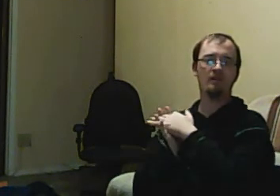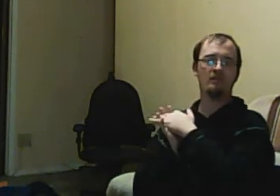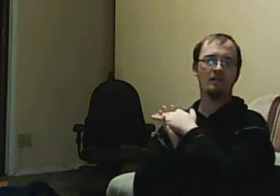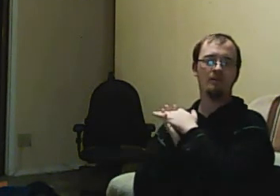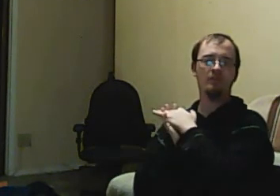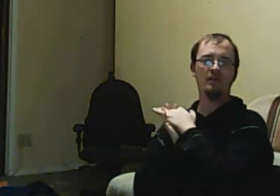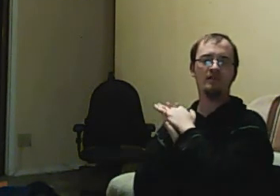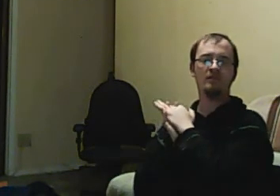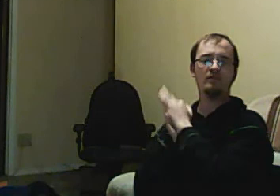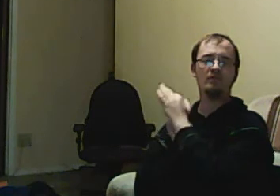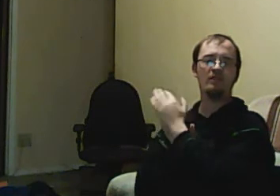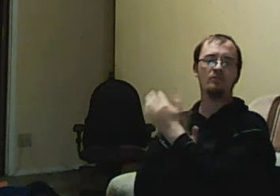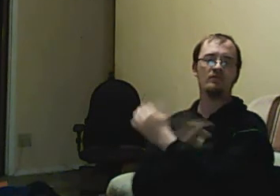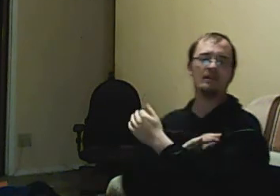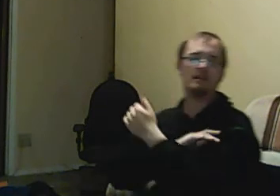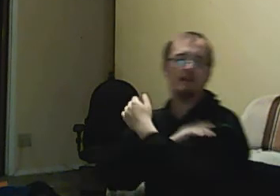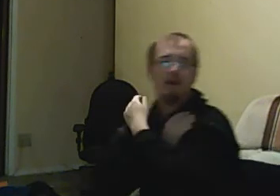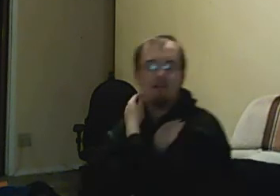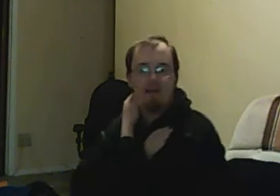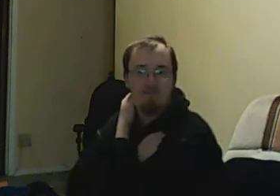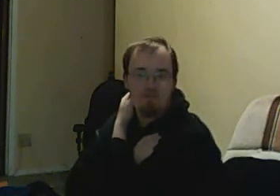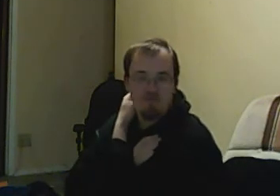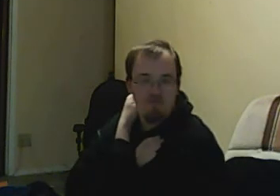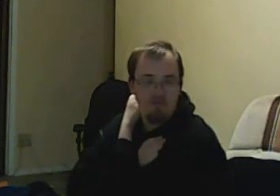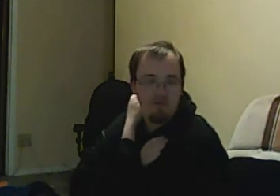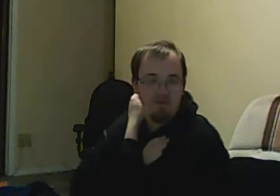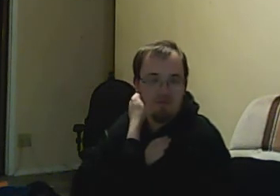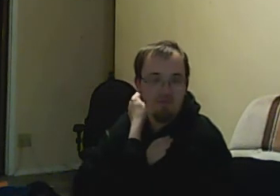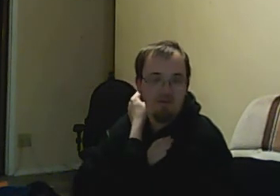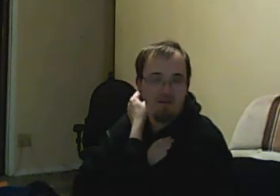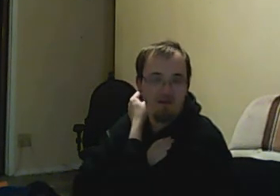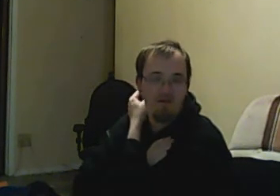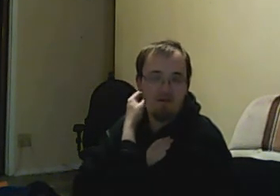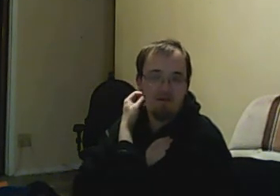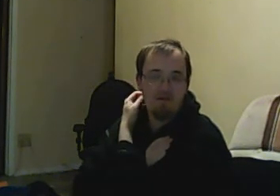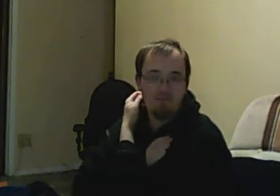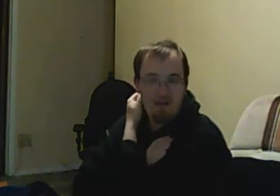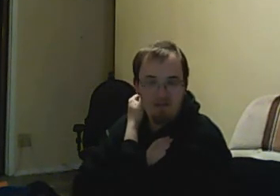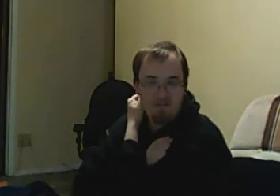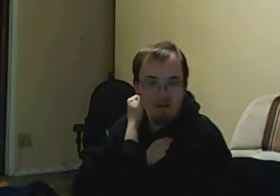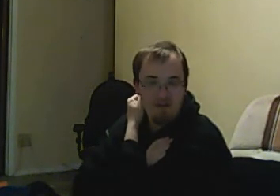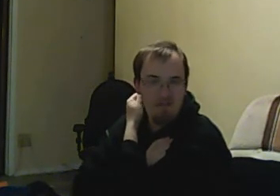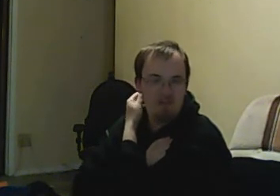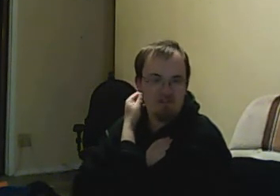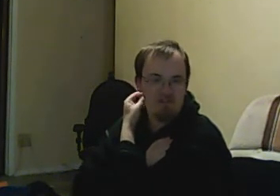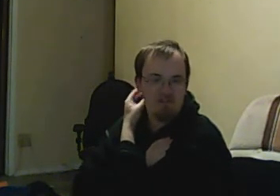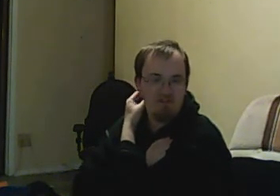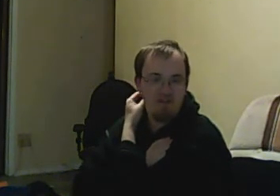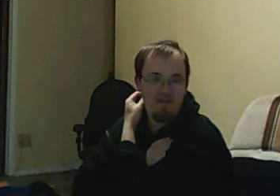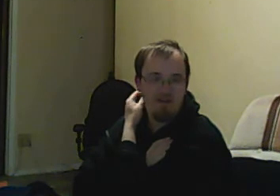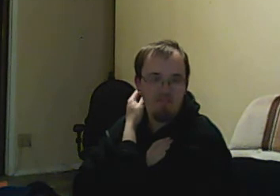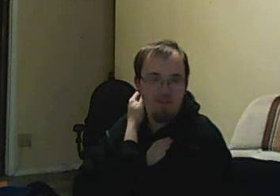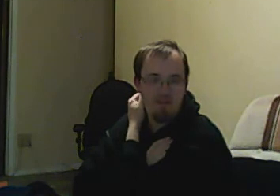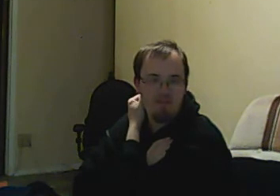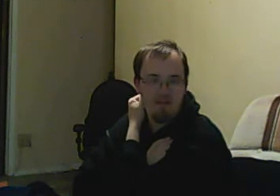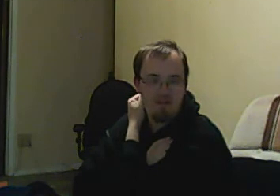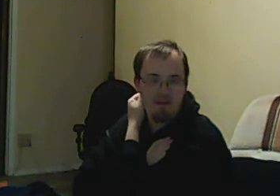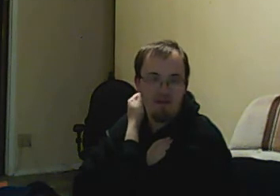point. Basically, they're less routine in Canada, but your news travels north. But fundamental shooting issues of bullying and violence are